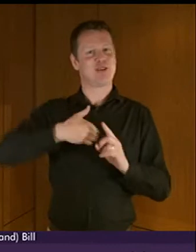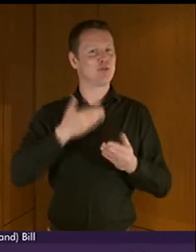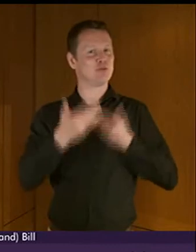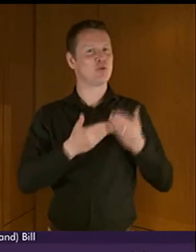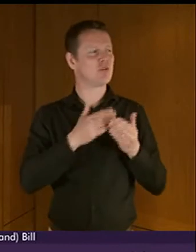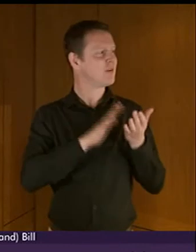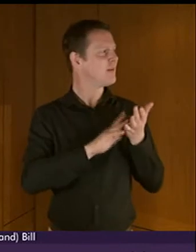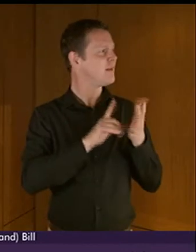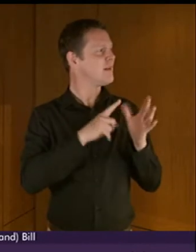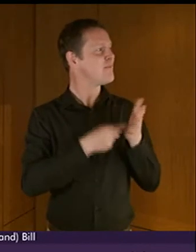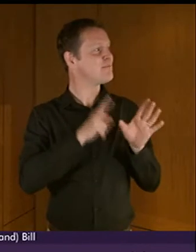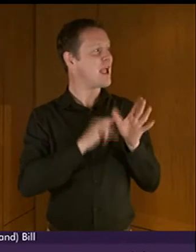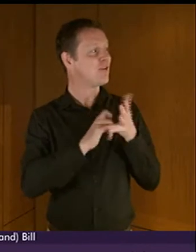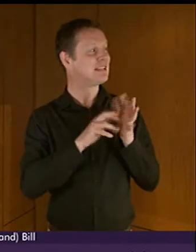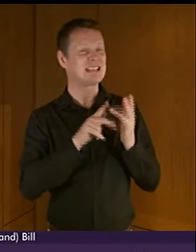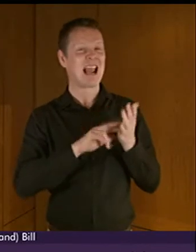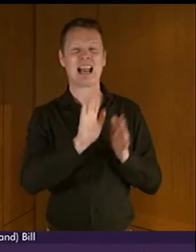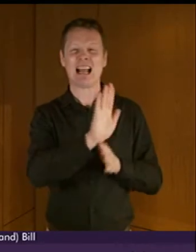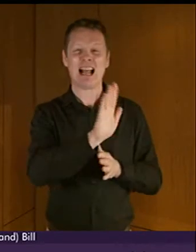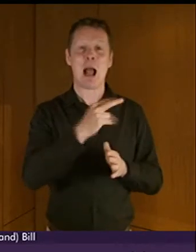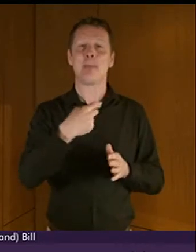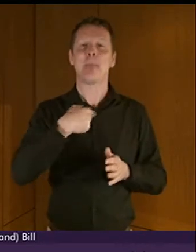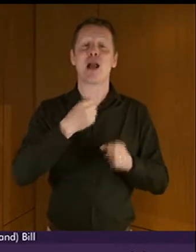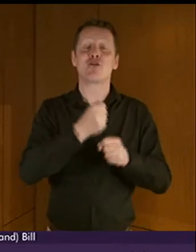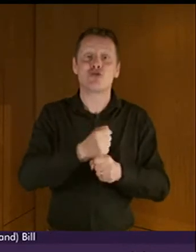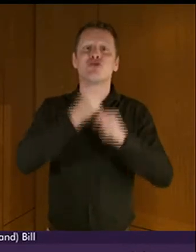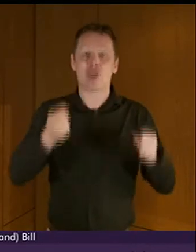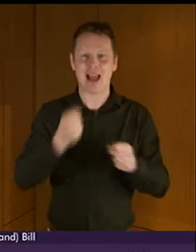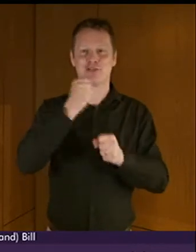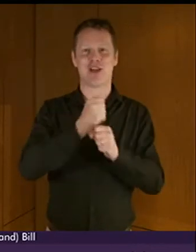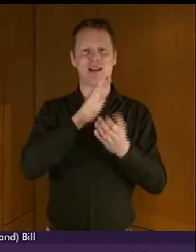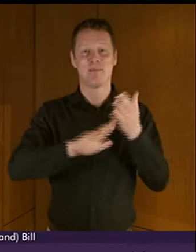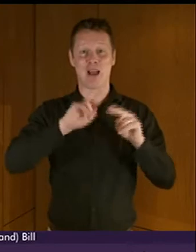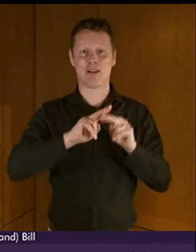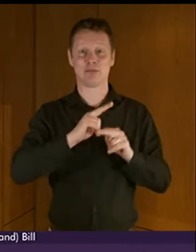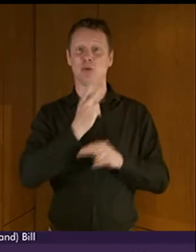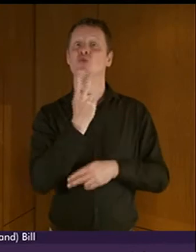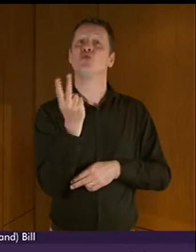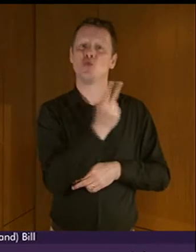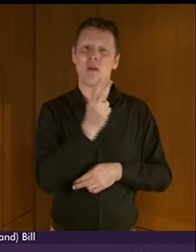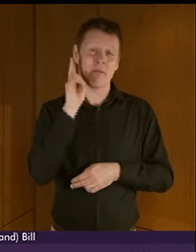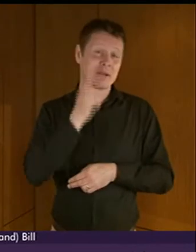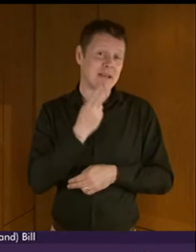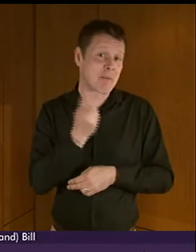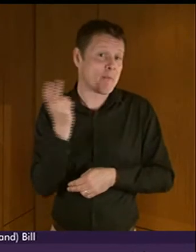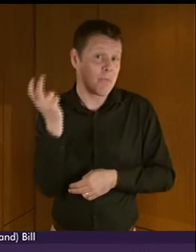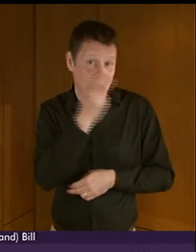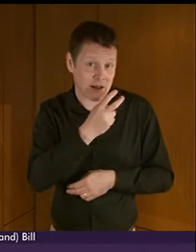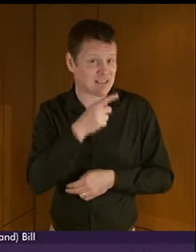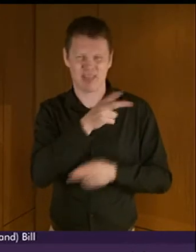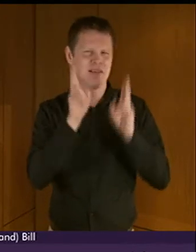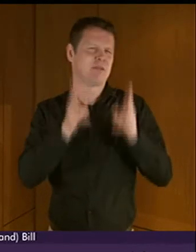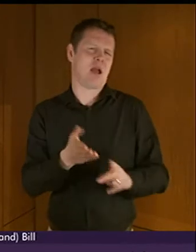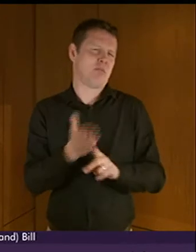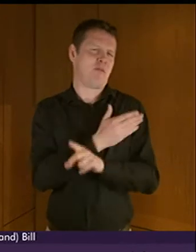but I didn't quite get it right it was two of my great-grandparents who were deafblind and I never met them they died